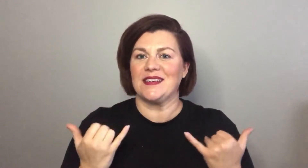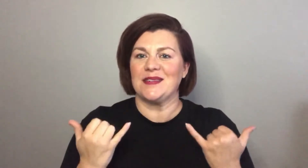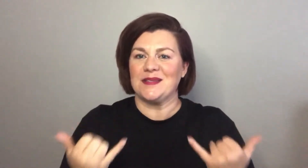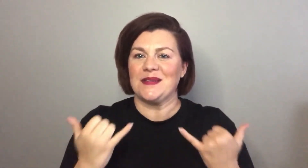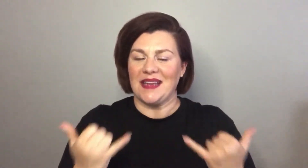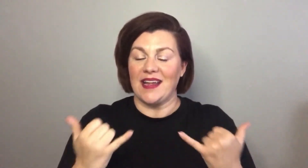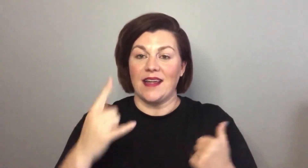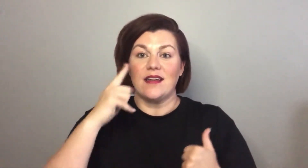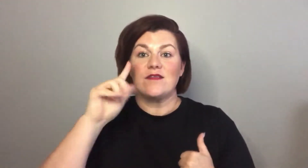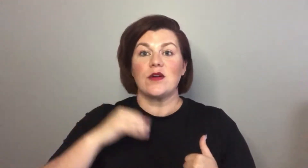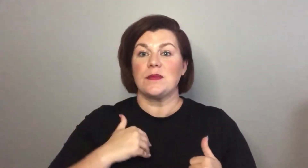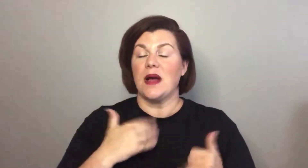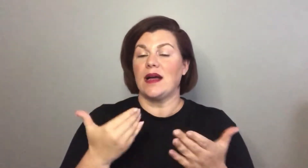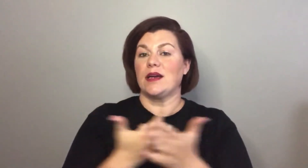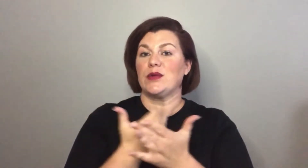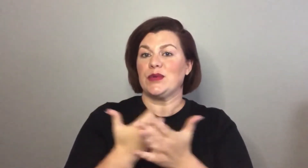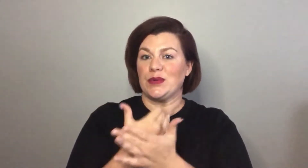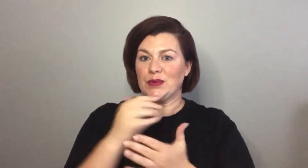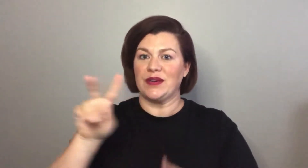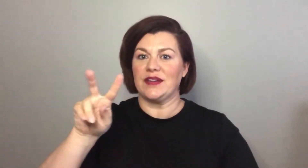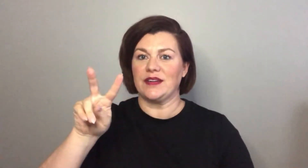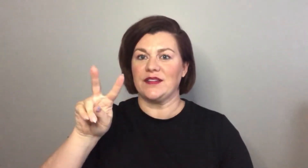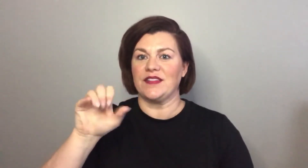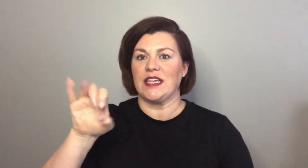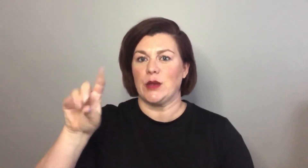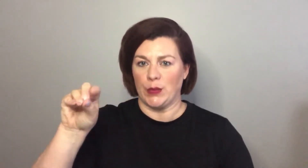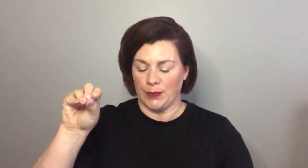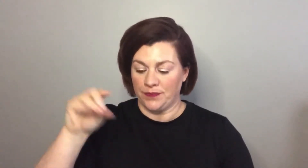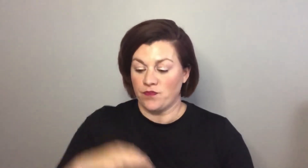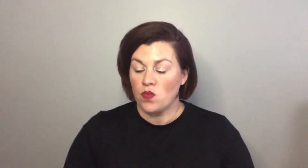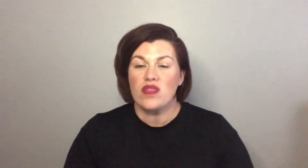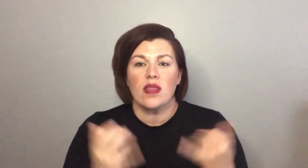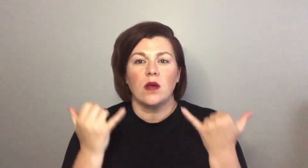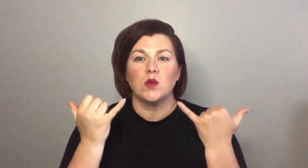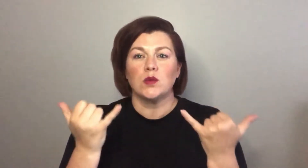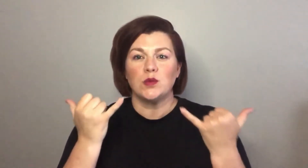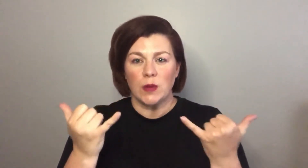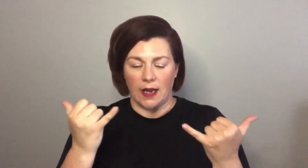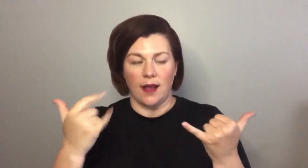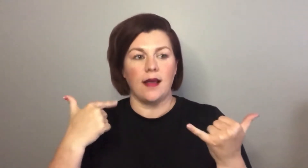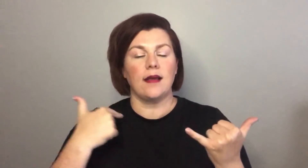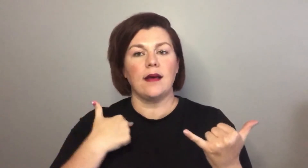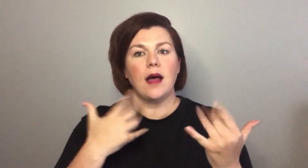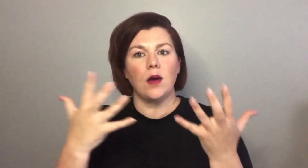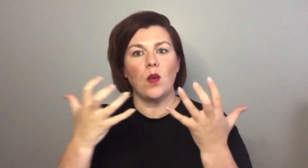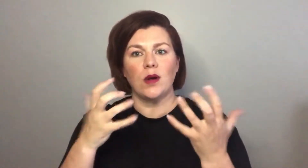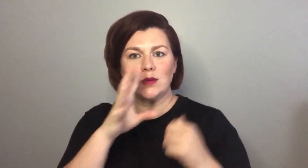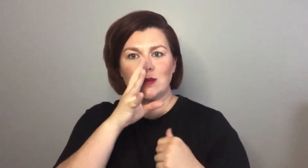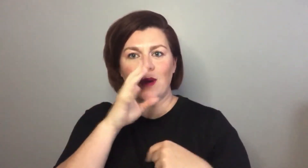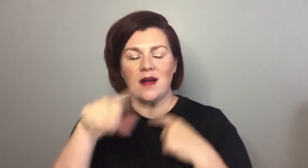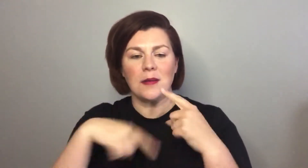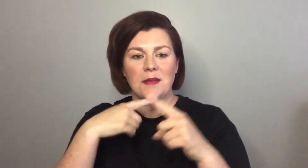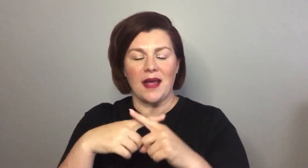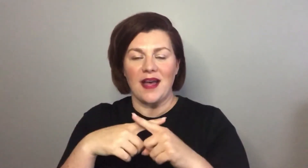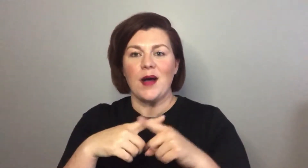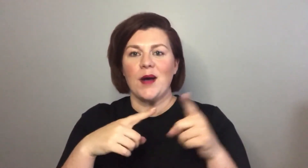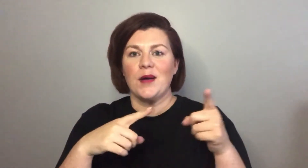so glad that you decided to come and watch my video today and today for my new video I wanted to talk